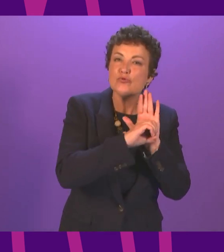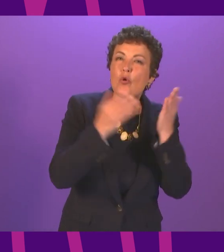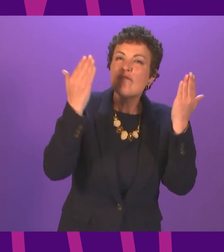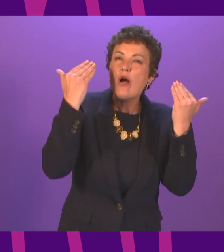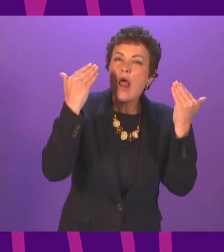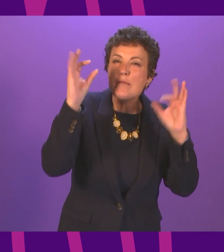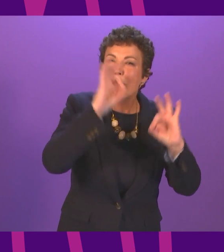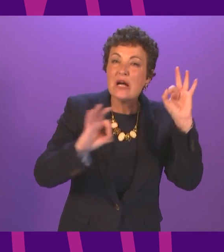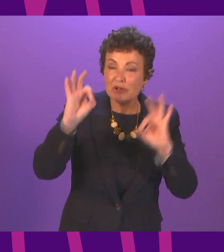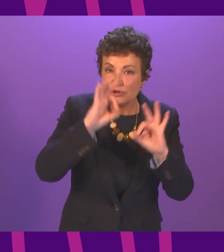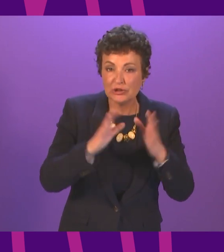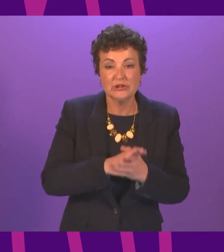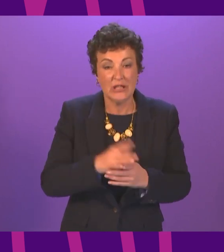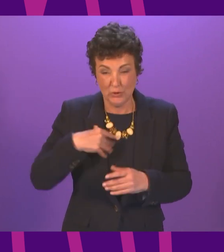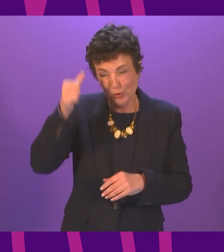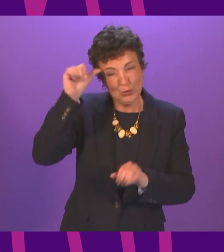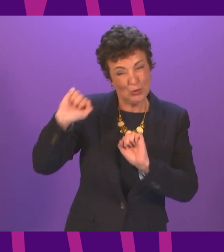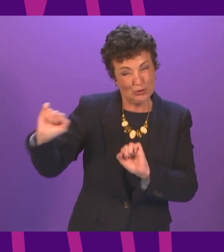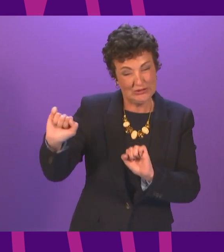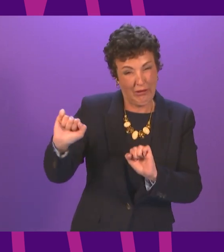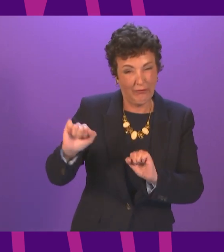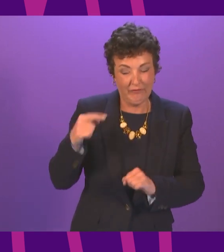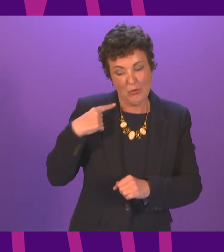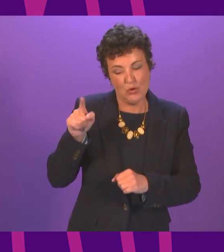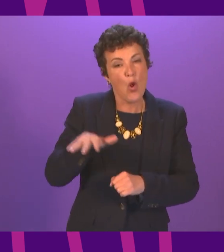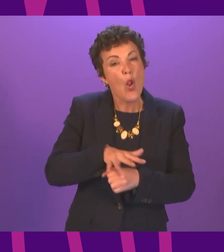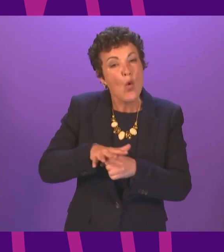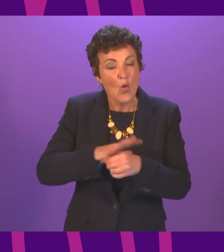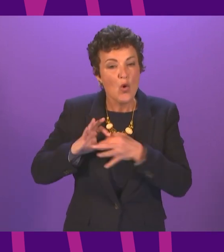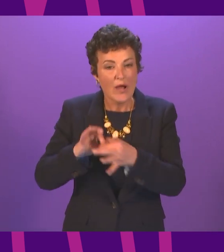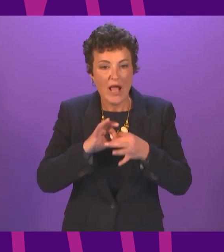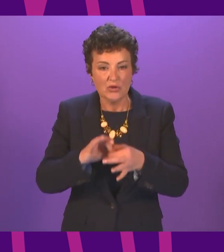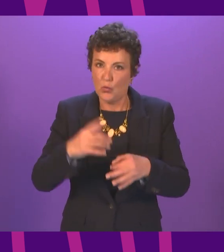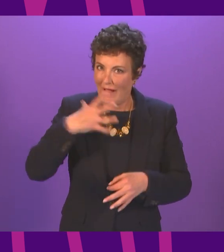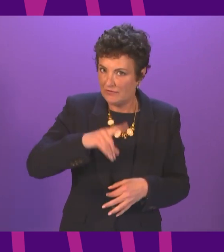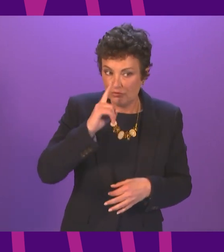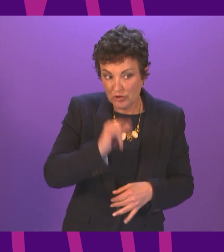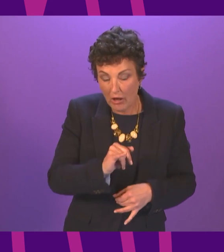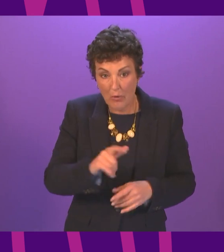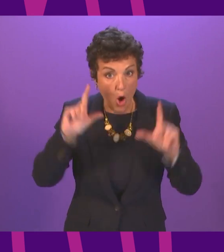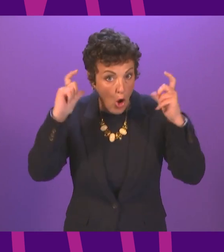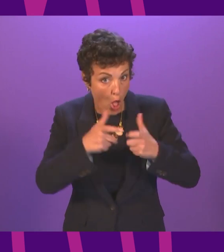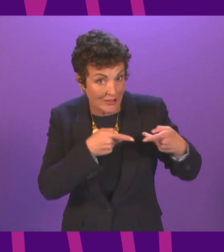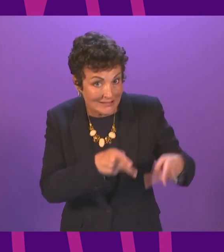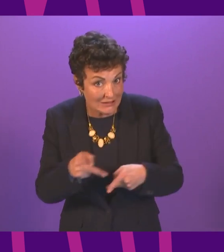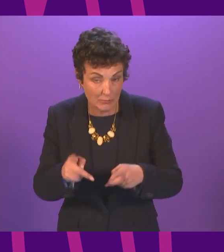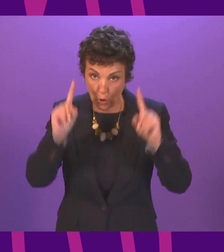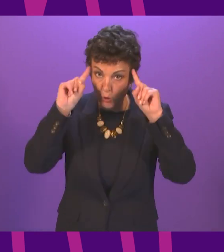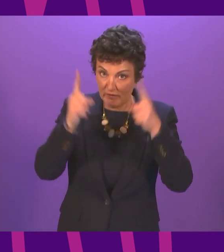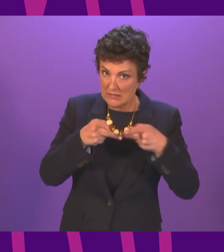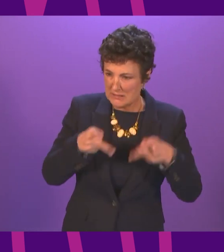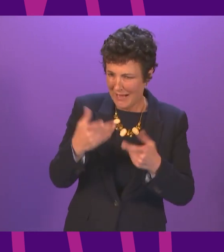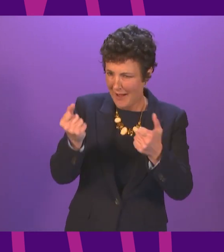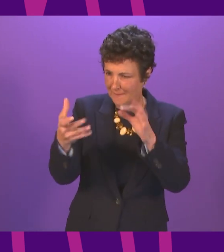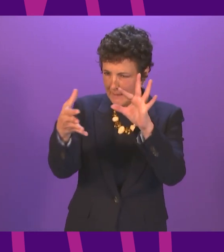support that. Of course, as Mr Quitter will be aware from his local connections, our college system and our university community are very well